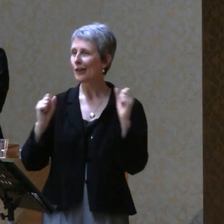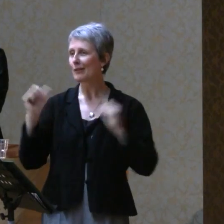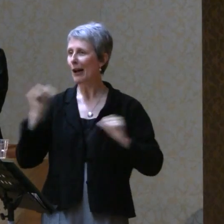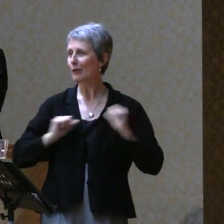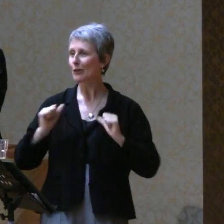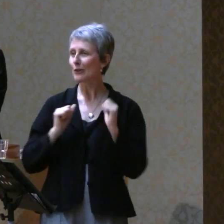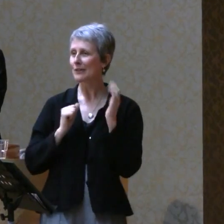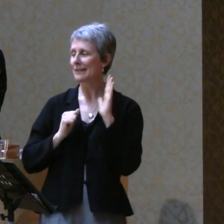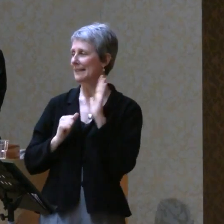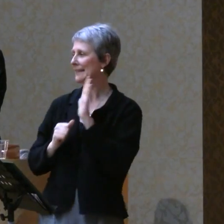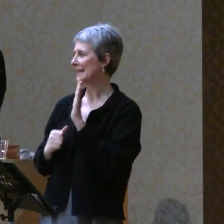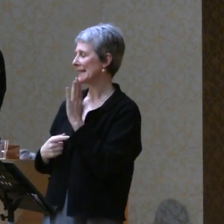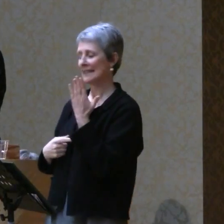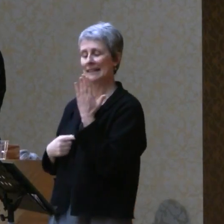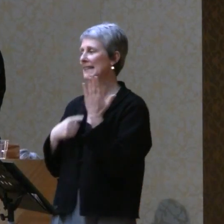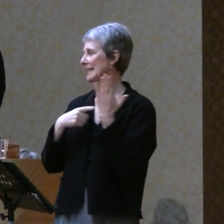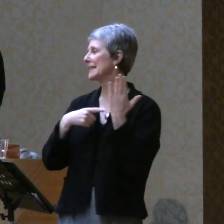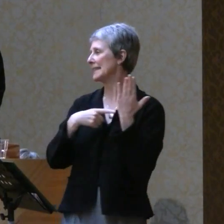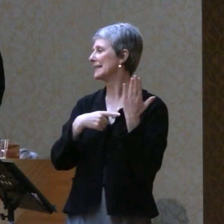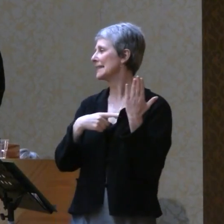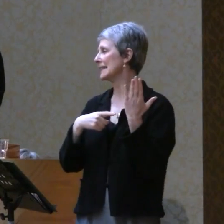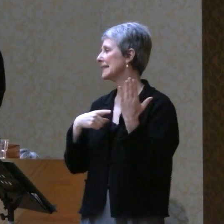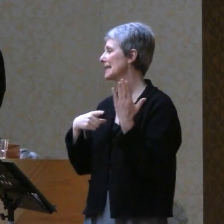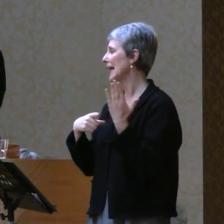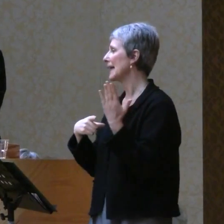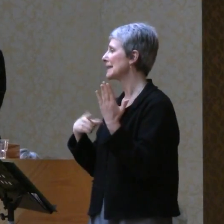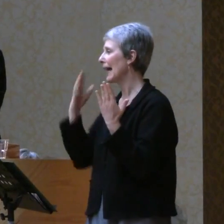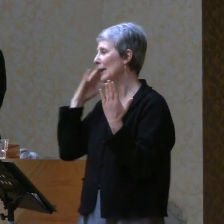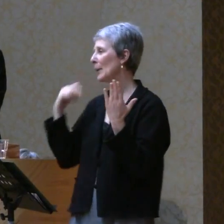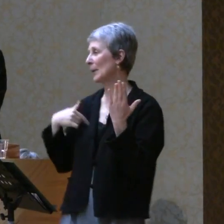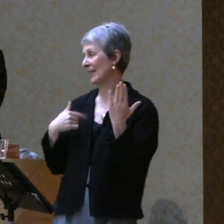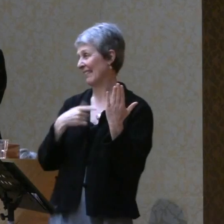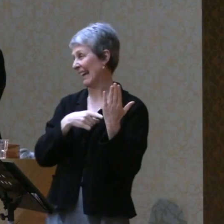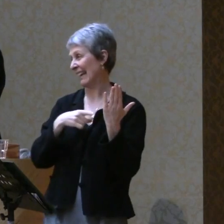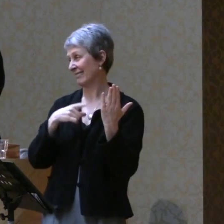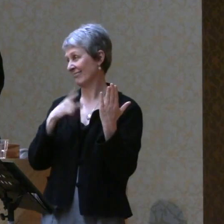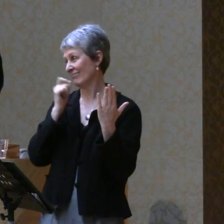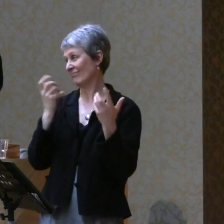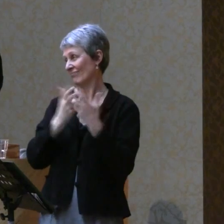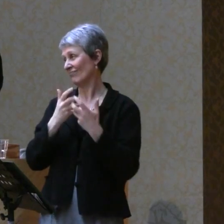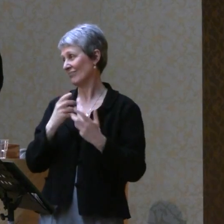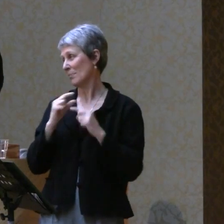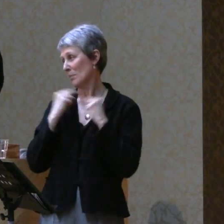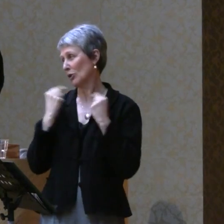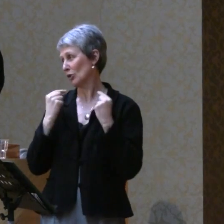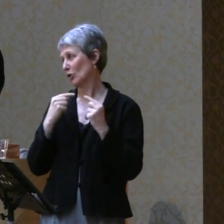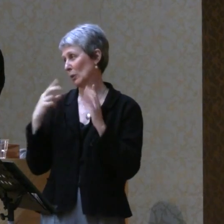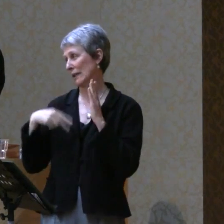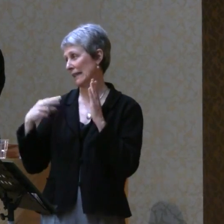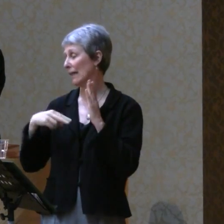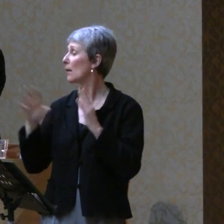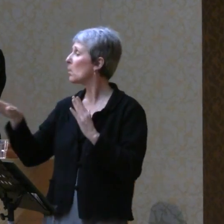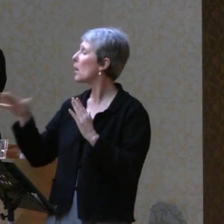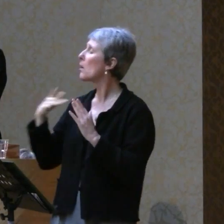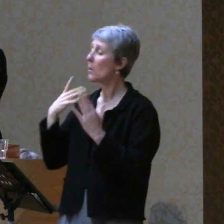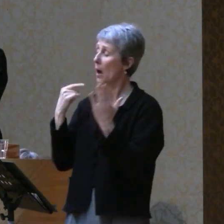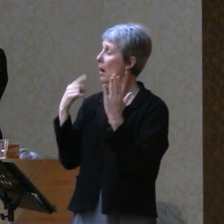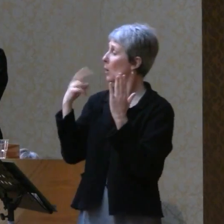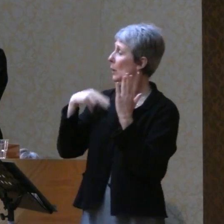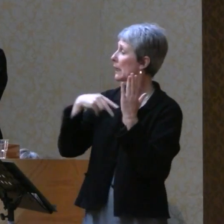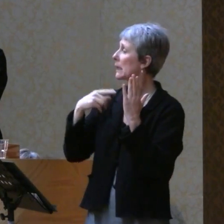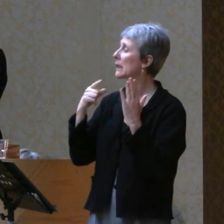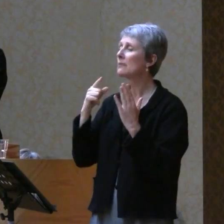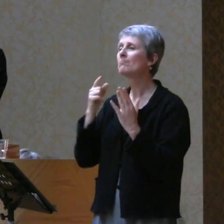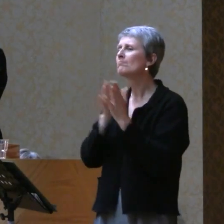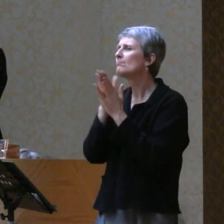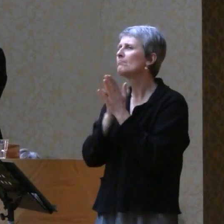Yes, an obvious incongruence by most standards. I blushed and explained that I like to keep up on pop